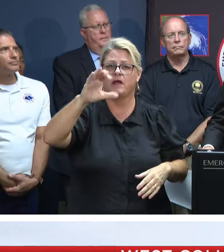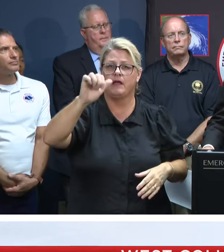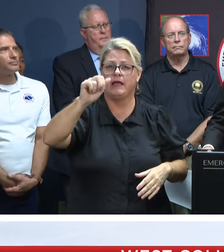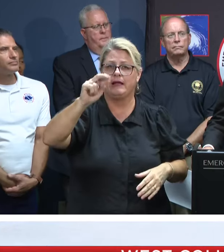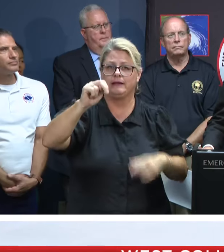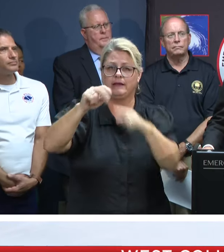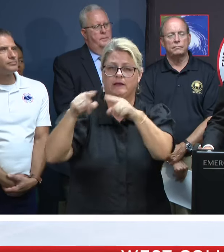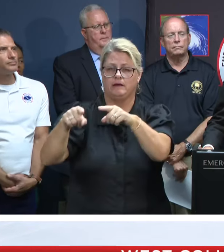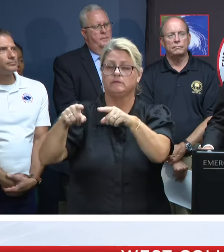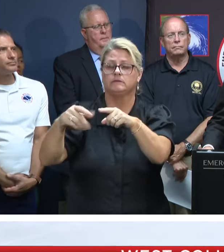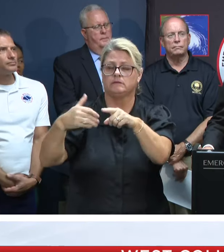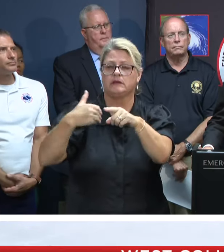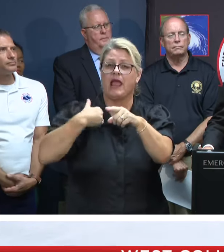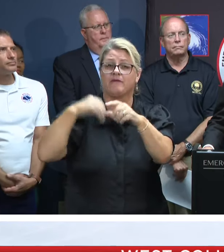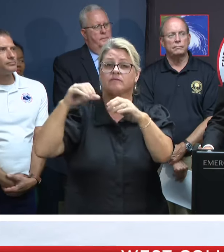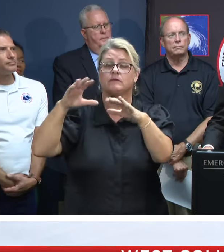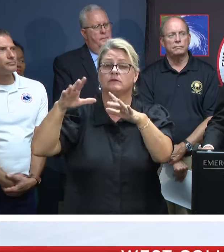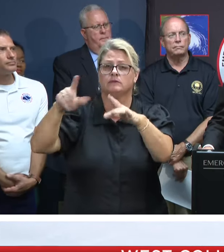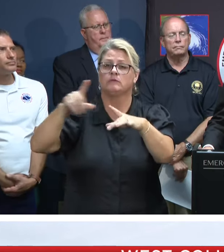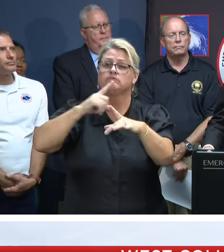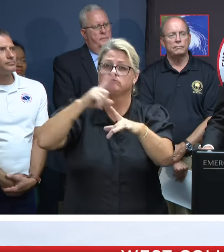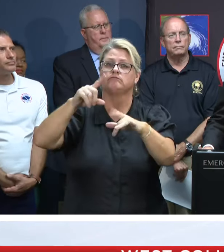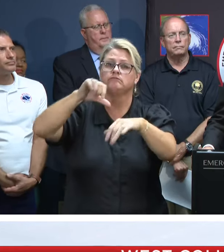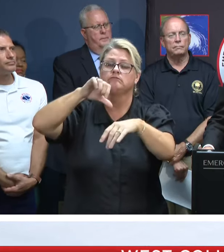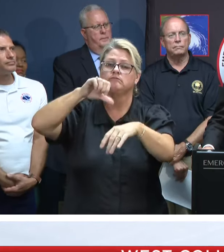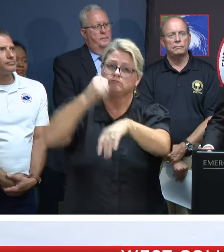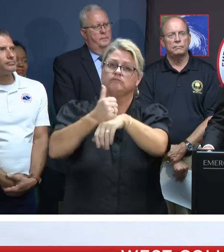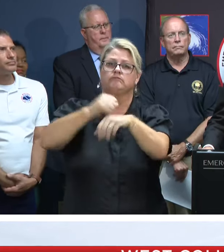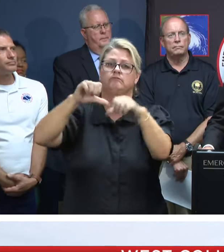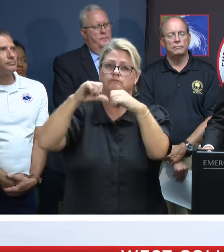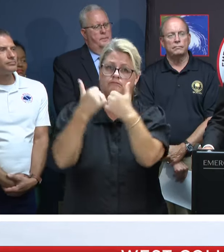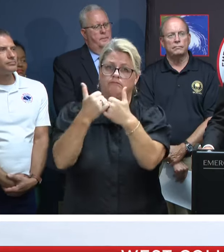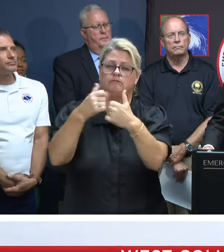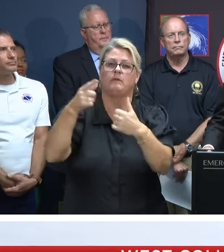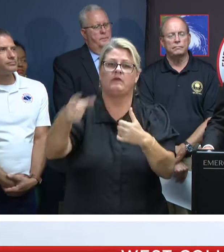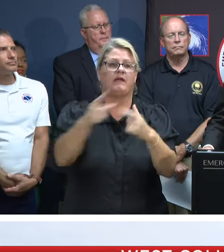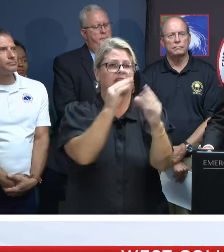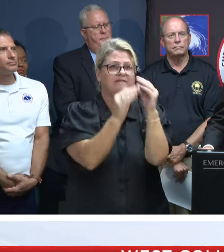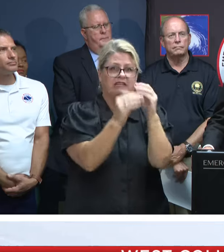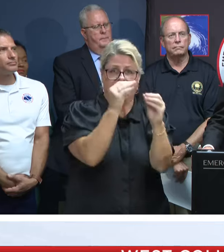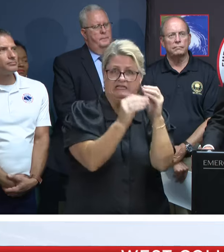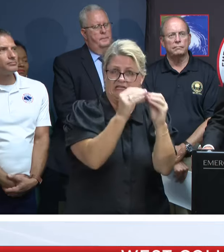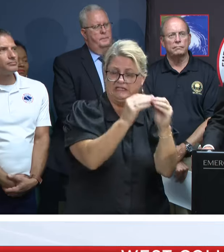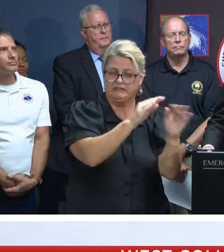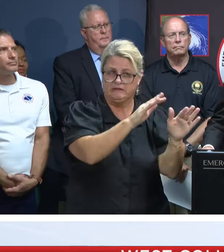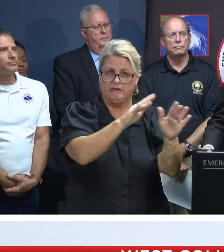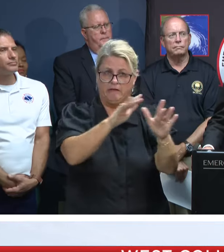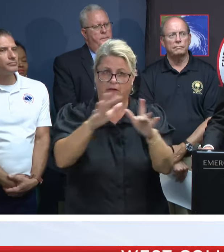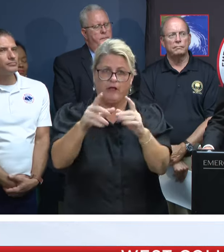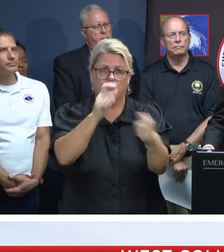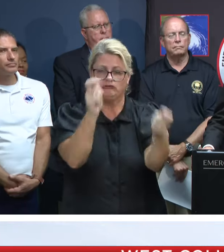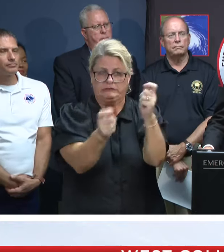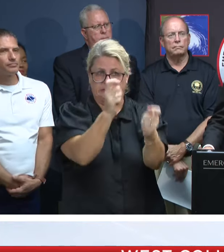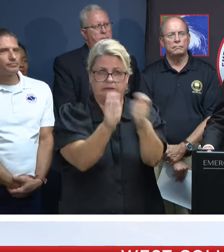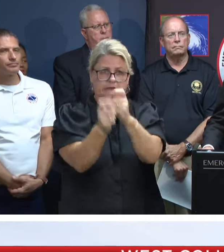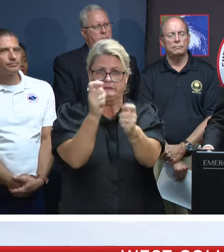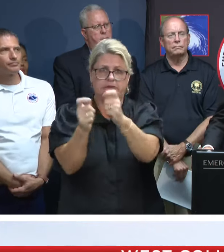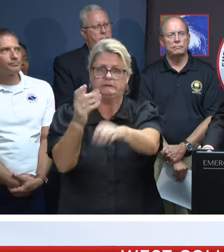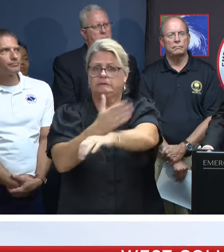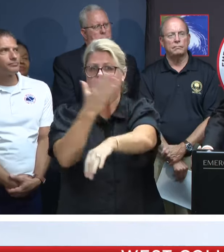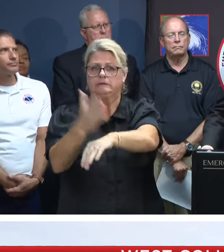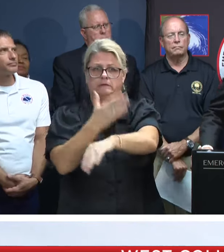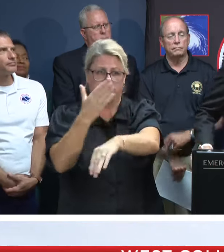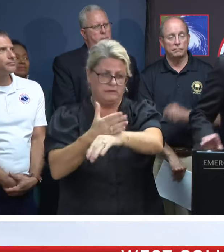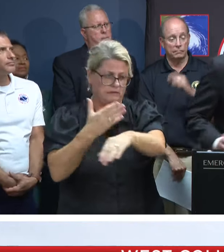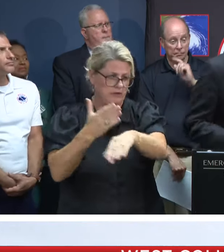they have fixed, removed, renovated, I think, over